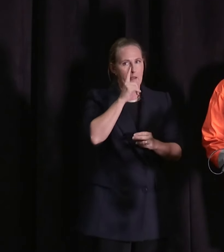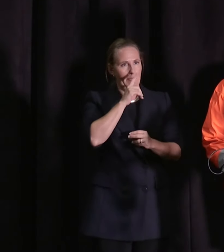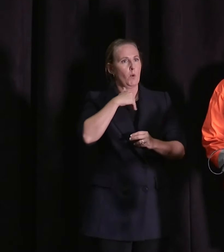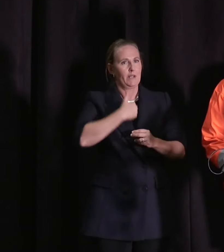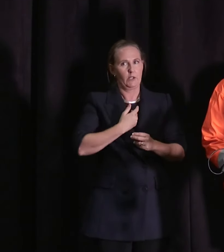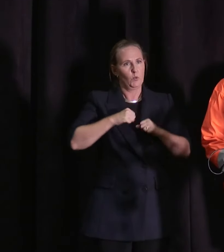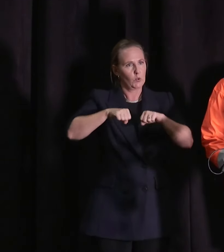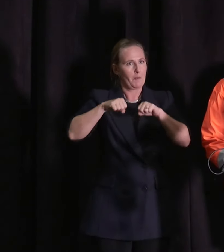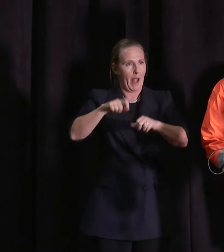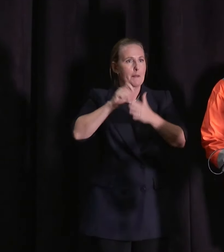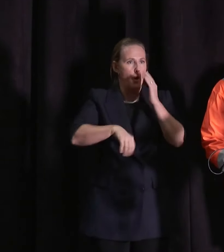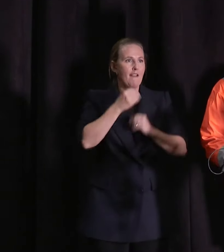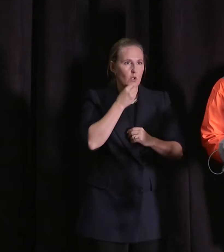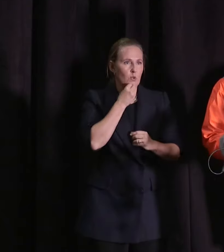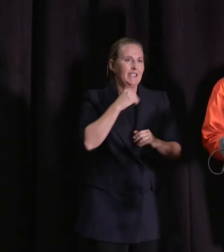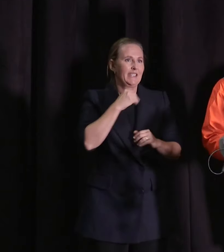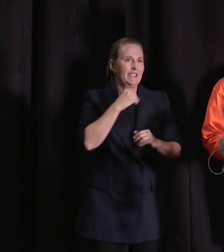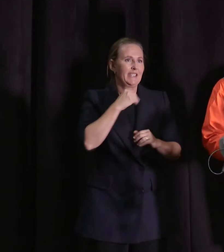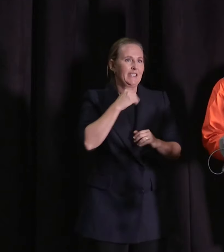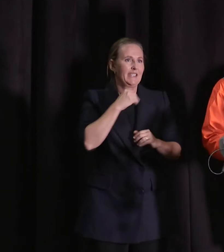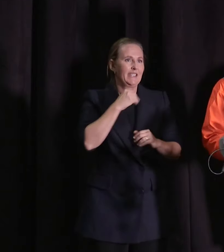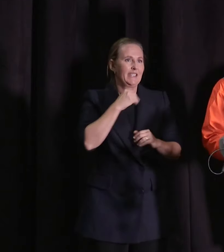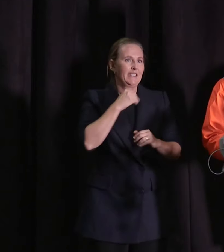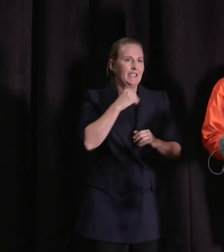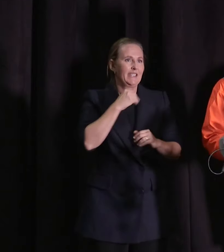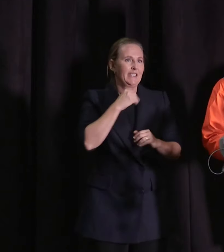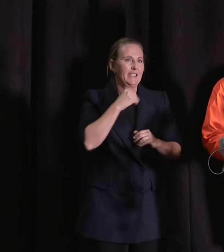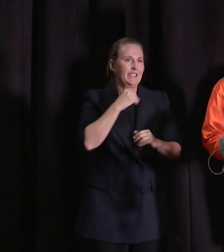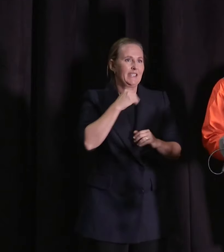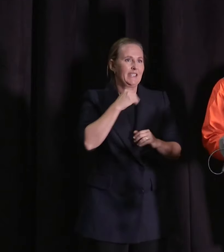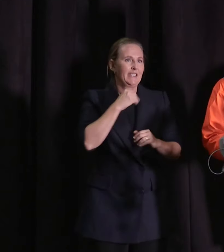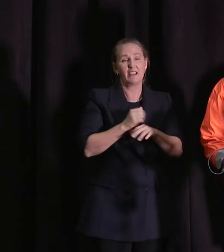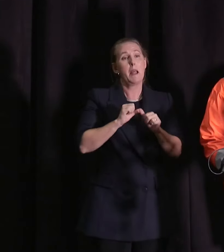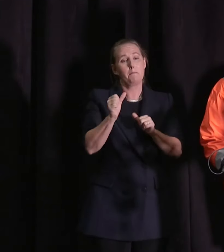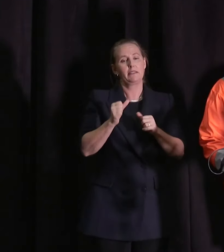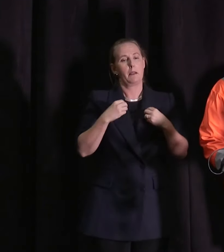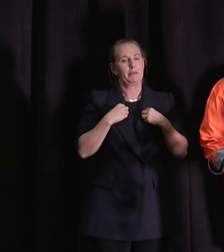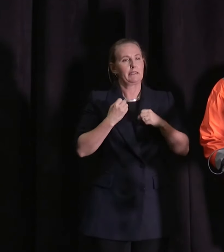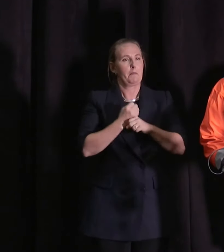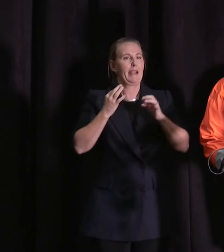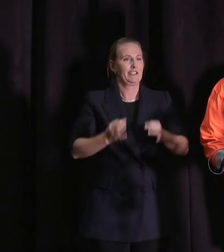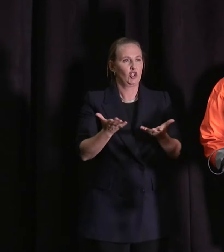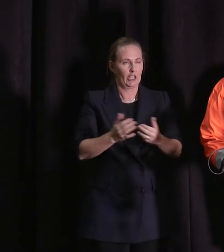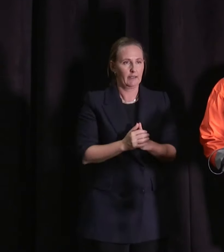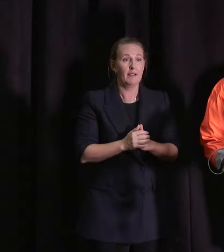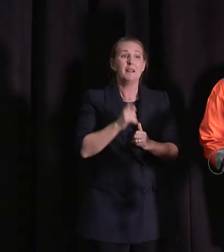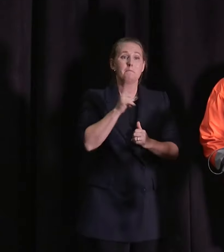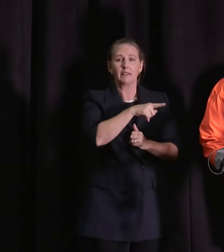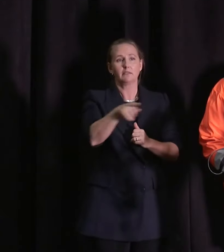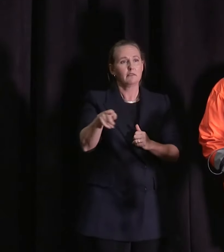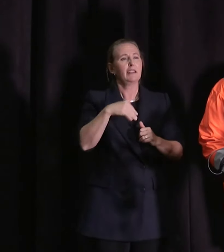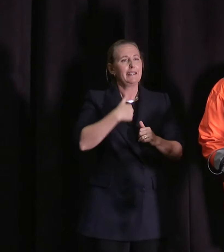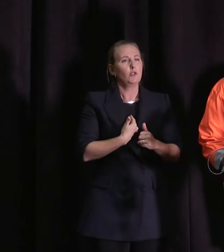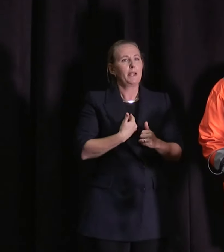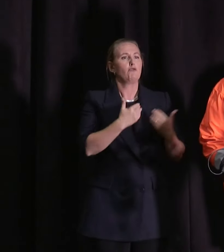be able to buy food. So those decisions are best made by businesses. But I would just ask all businesses to be responsible in the